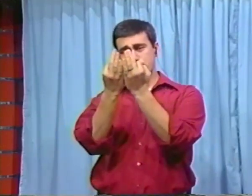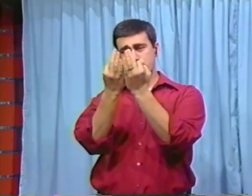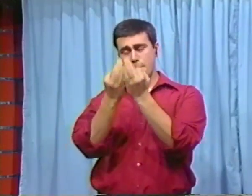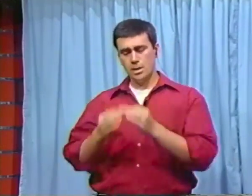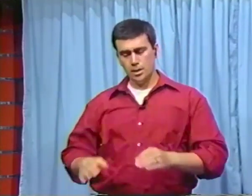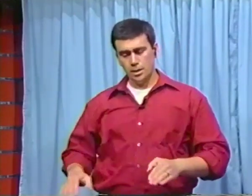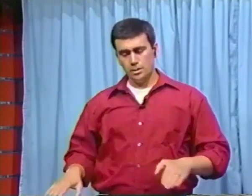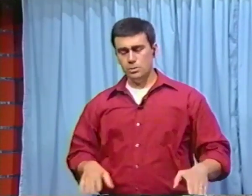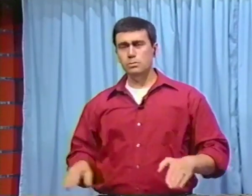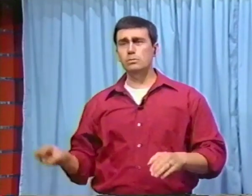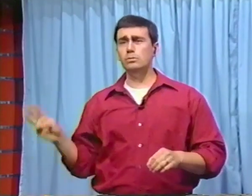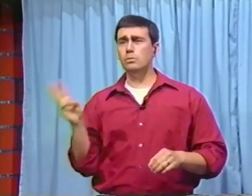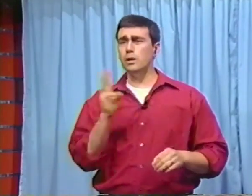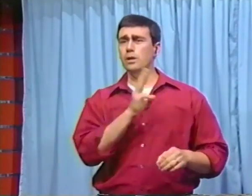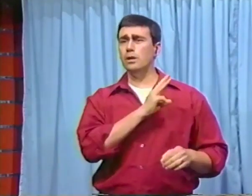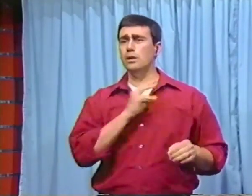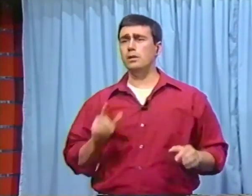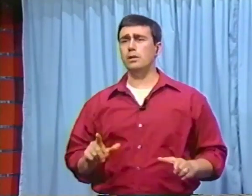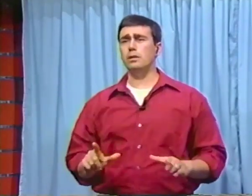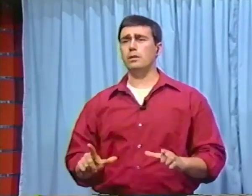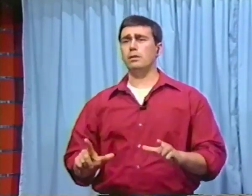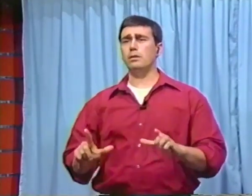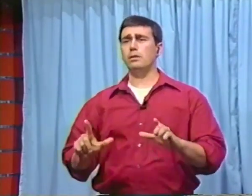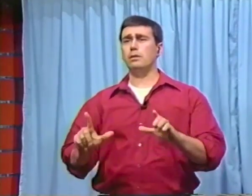Do we live?